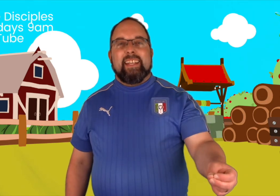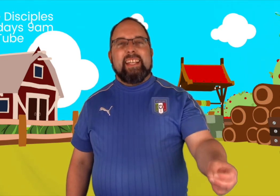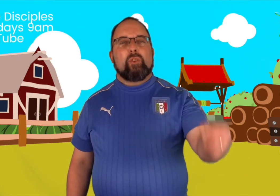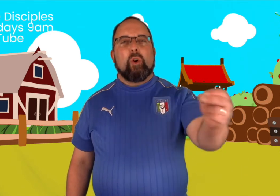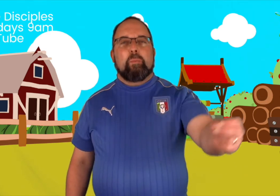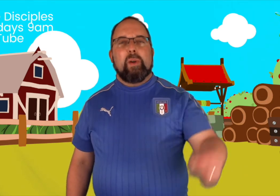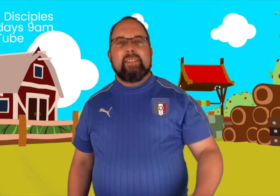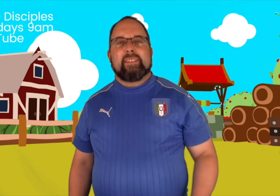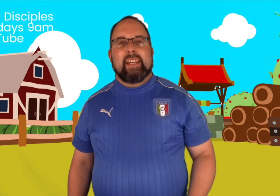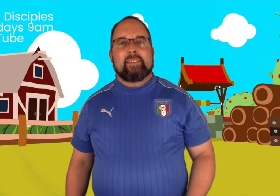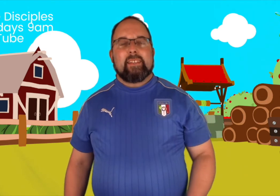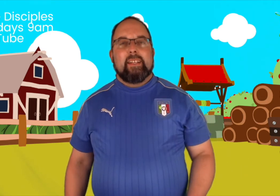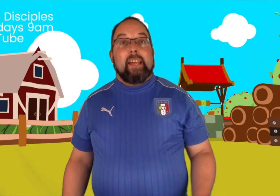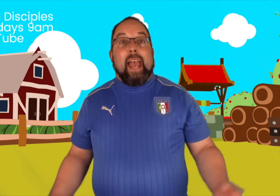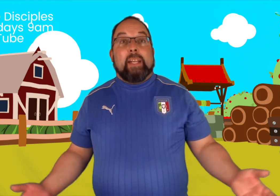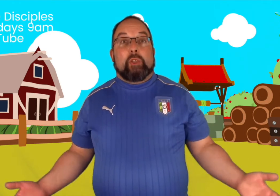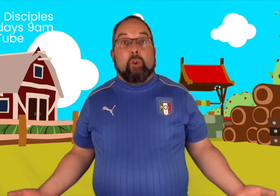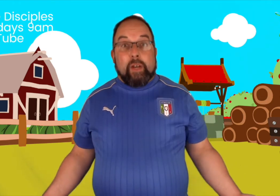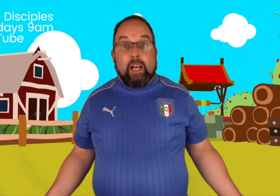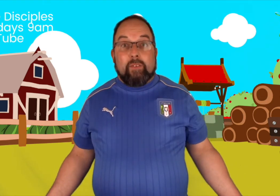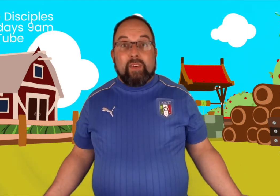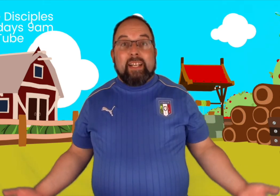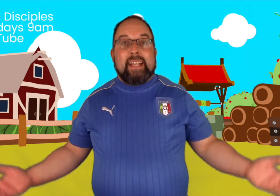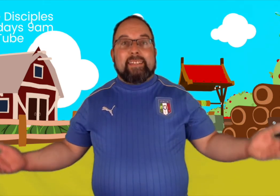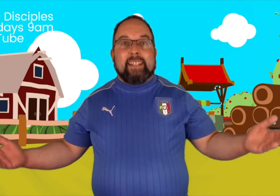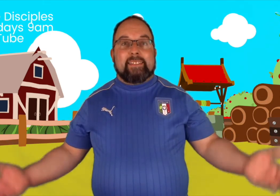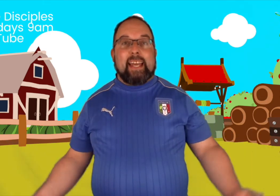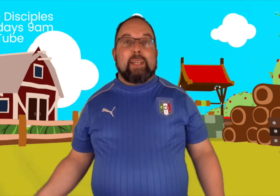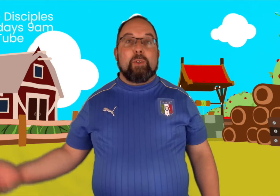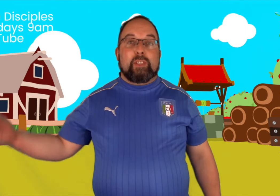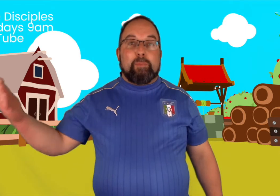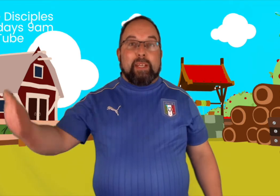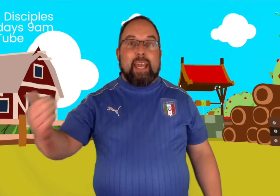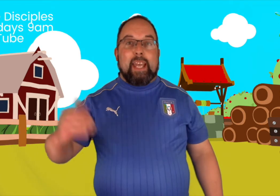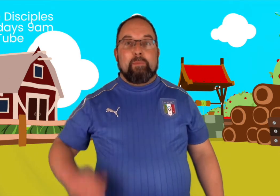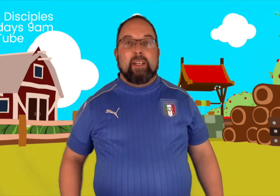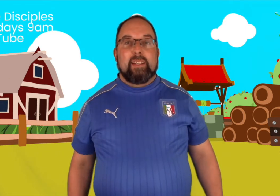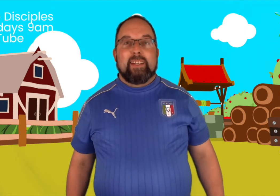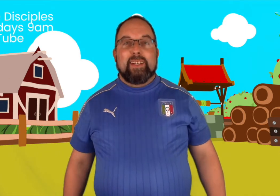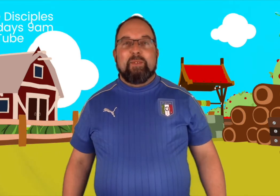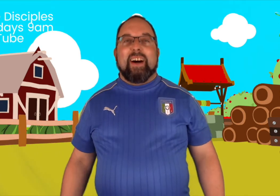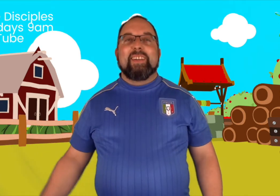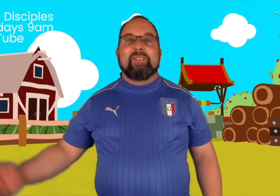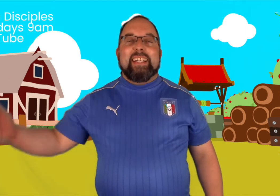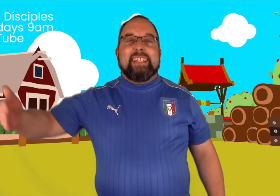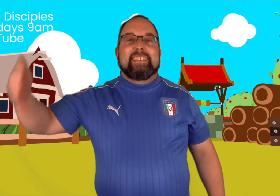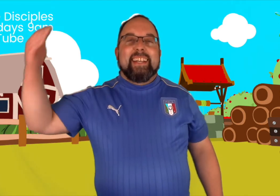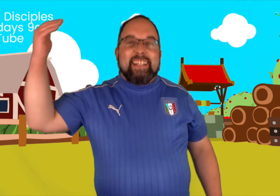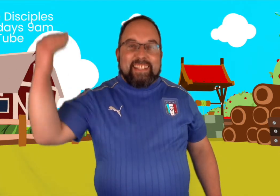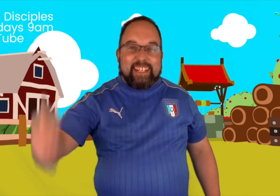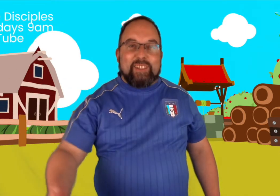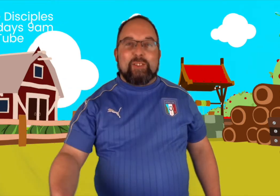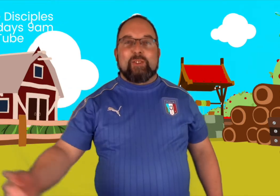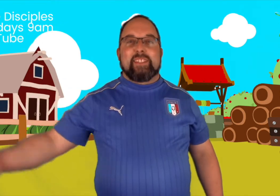he saw a princess. And sure enough, that's exactly what she became. One of Leah's children's